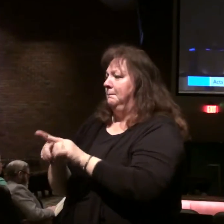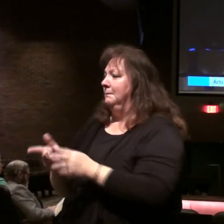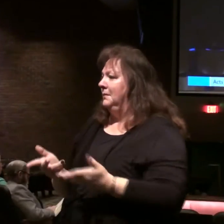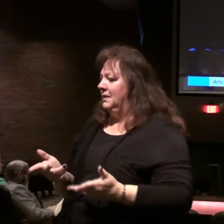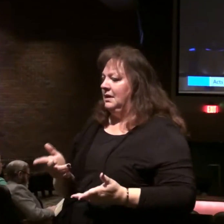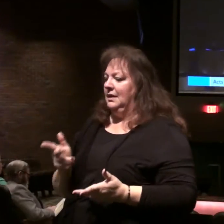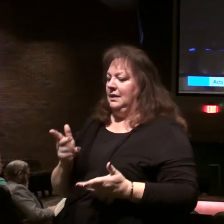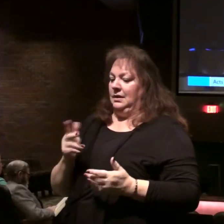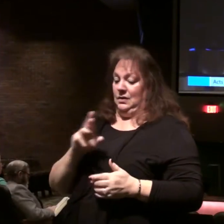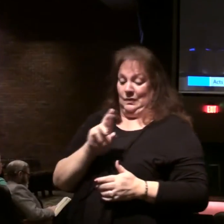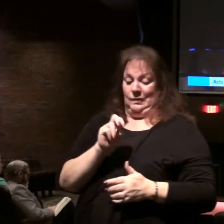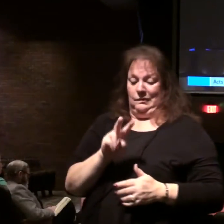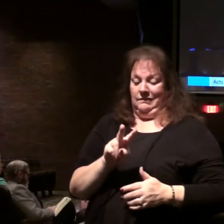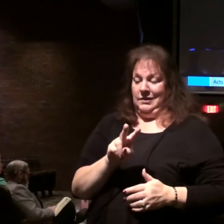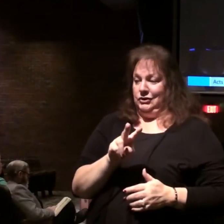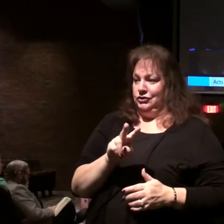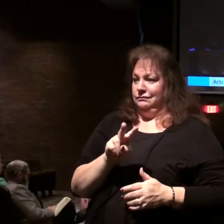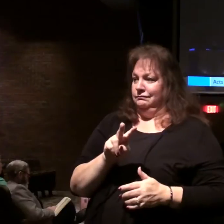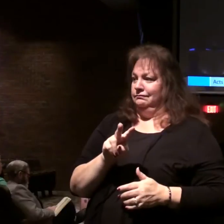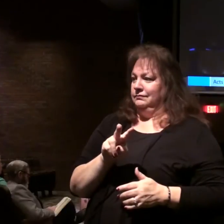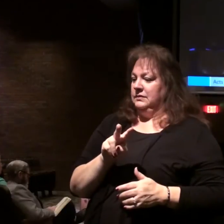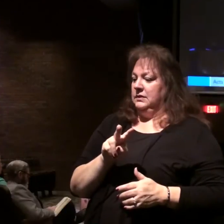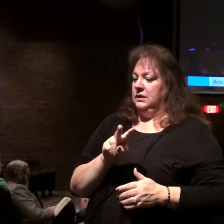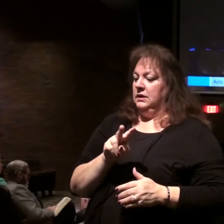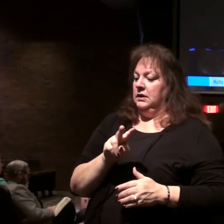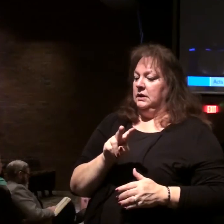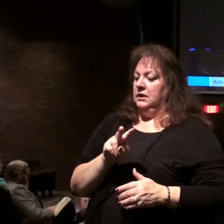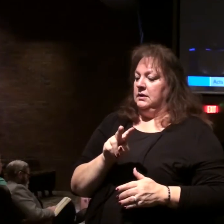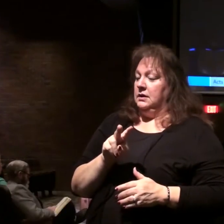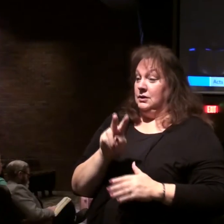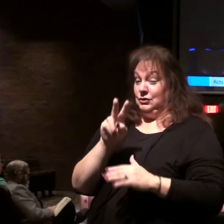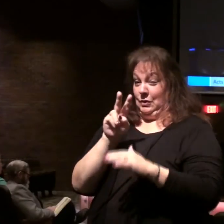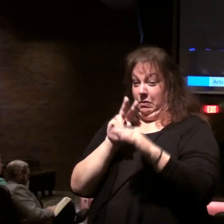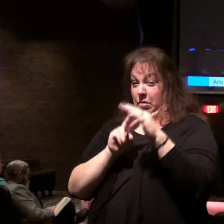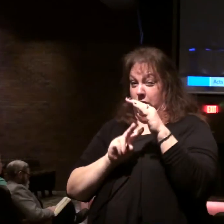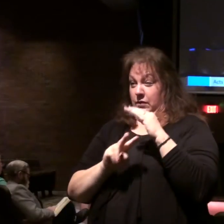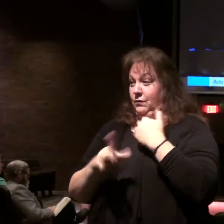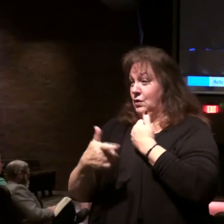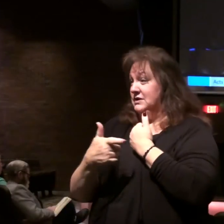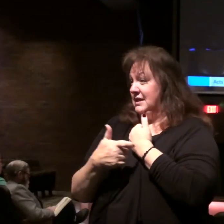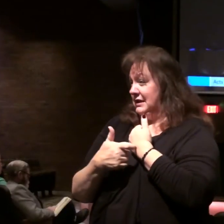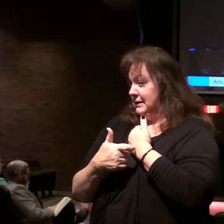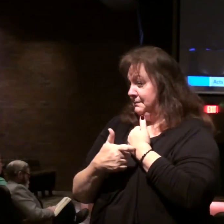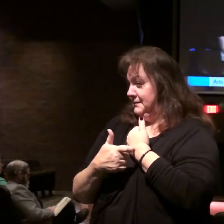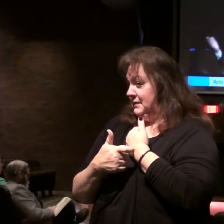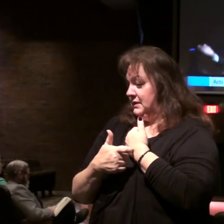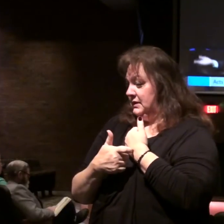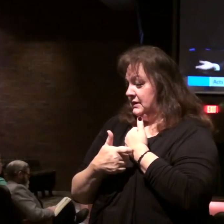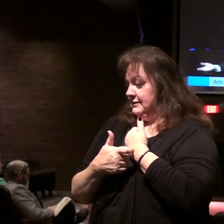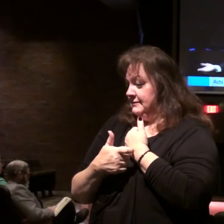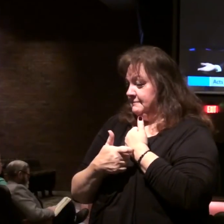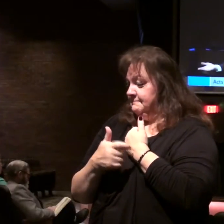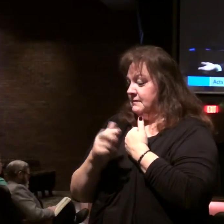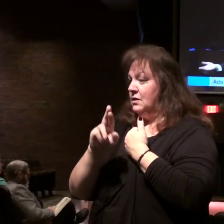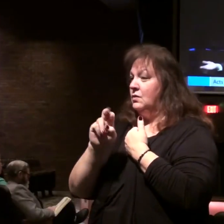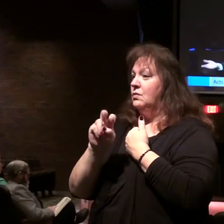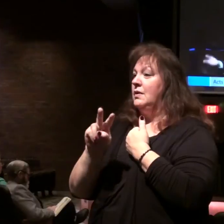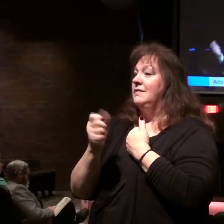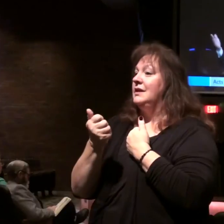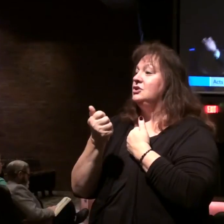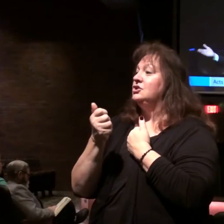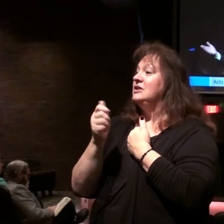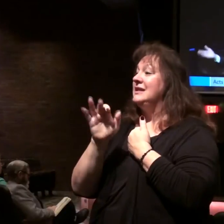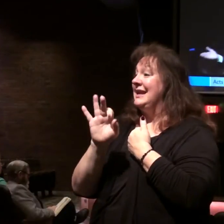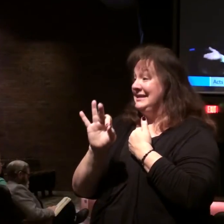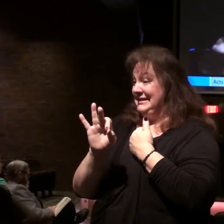that's where we are in Revelation. Previewing and looking forward to that time. Revelation 19